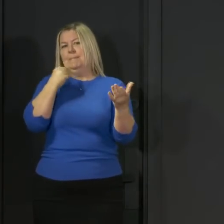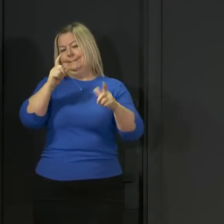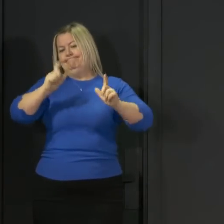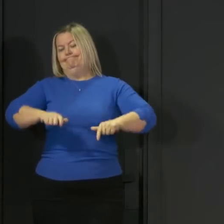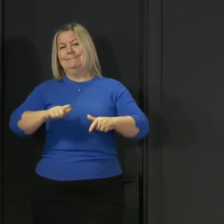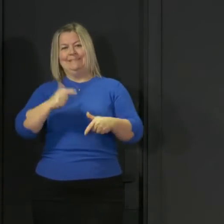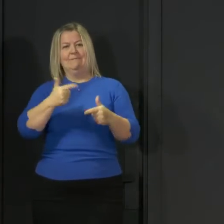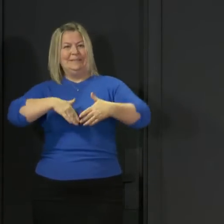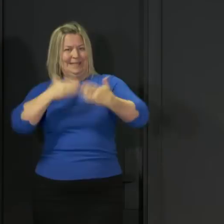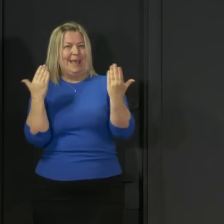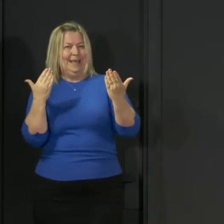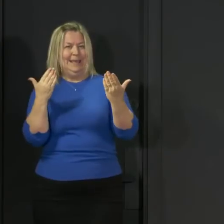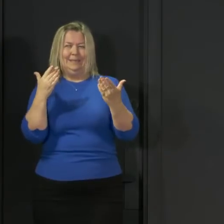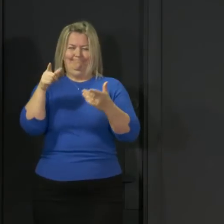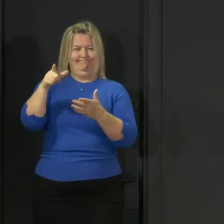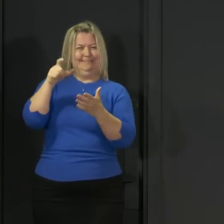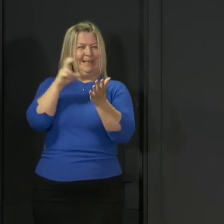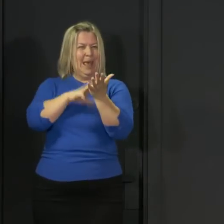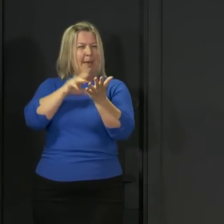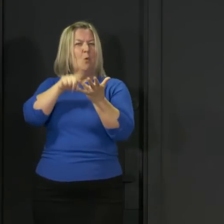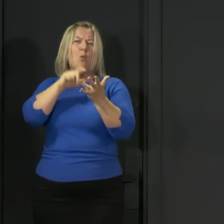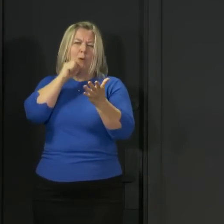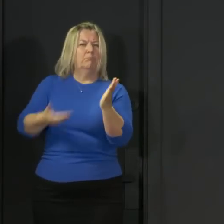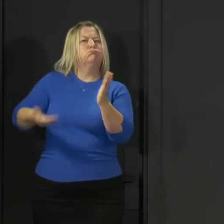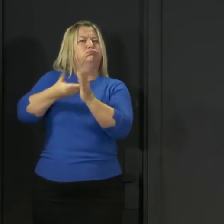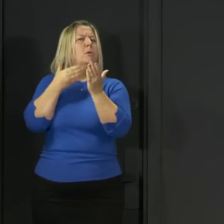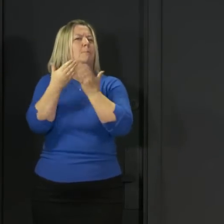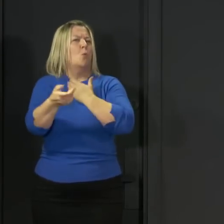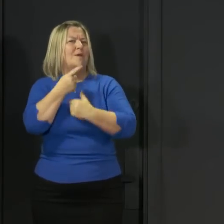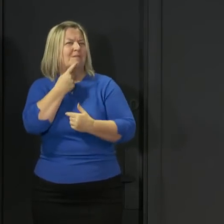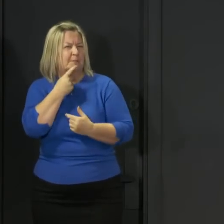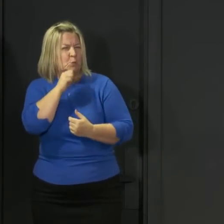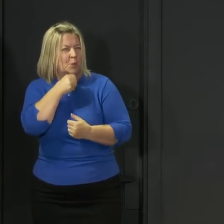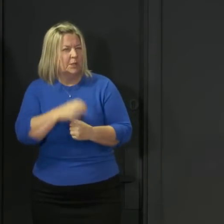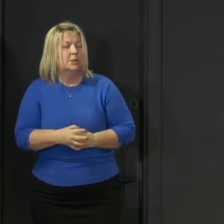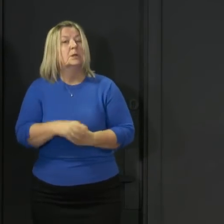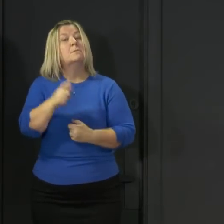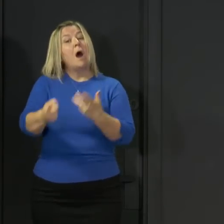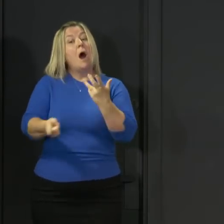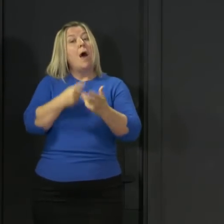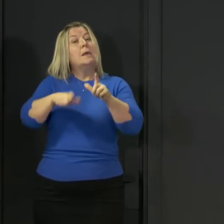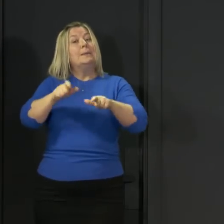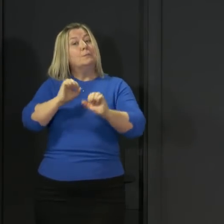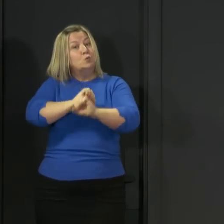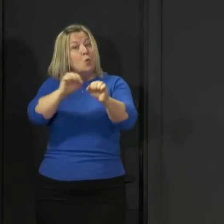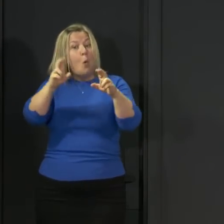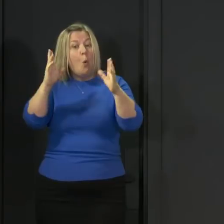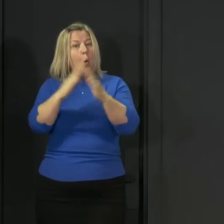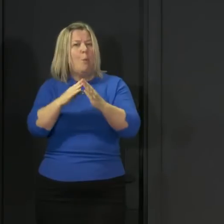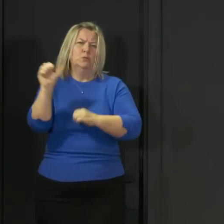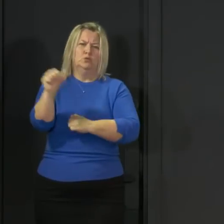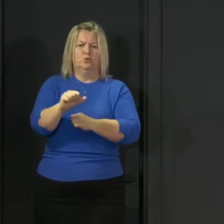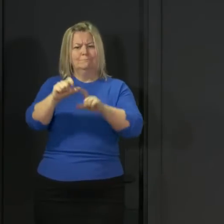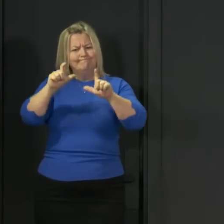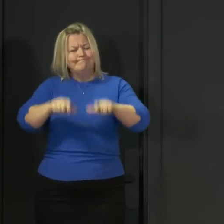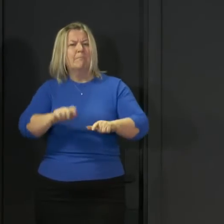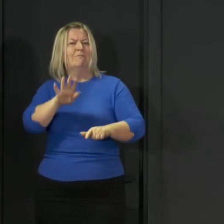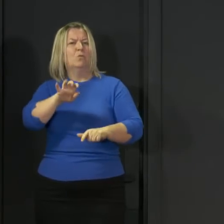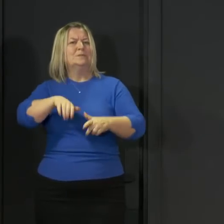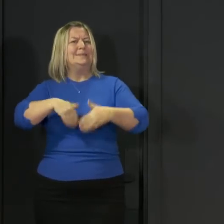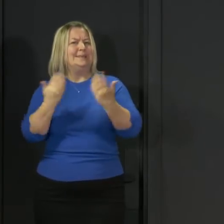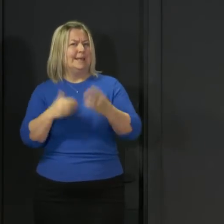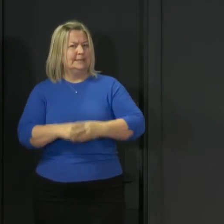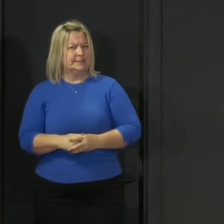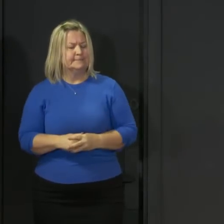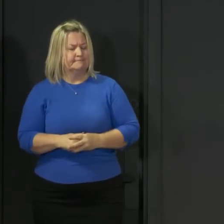all. Other people in your household should stay at home for 14 days. The second issue I want to discuss today is